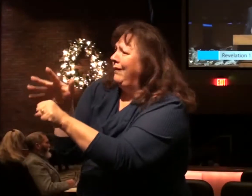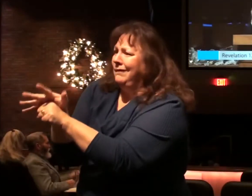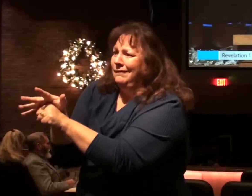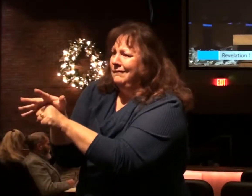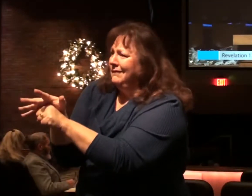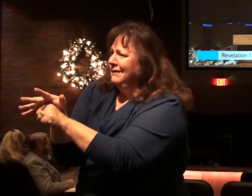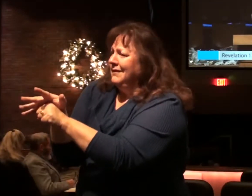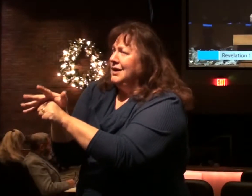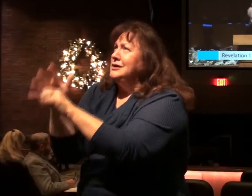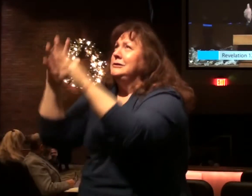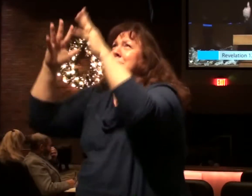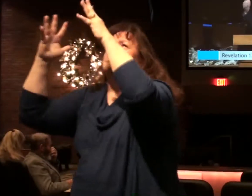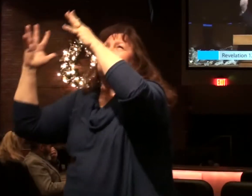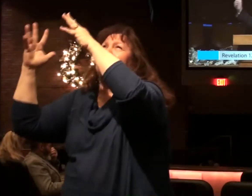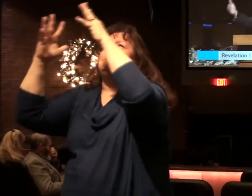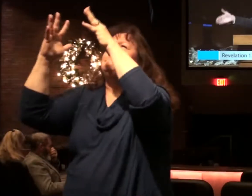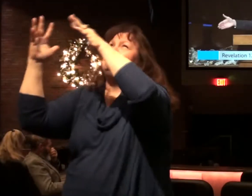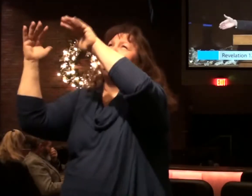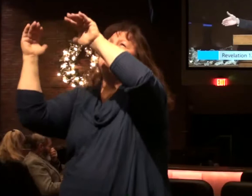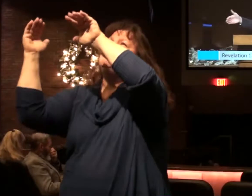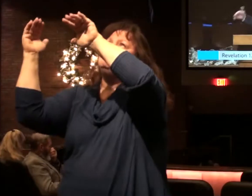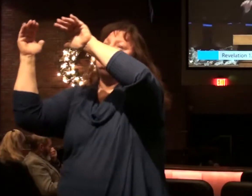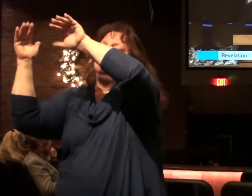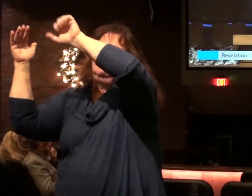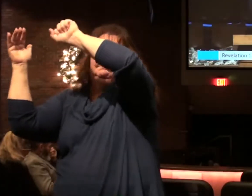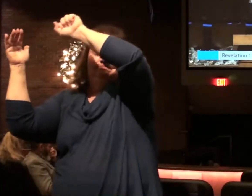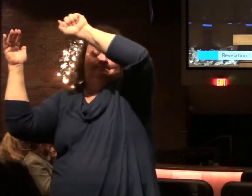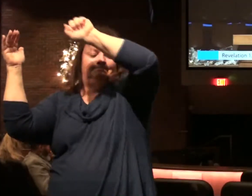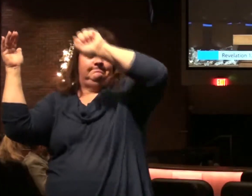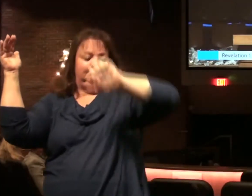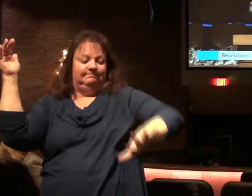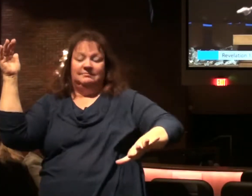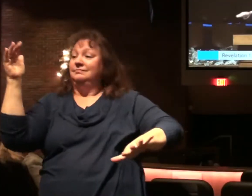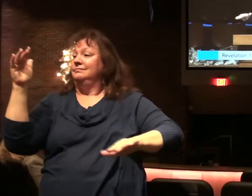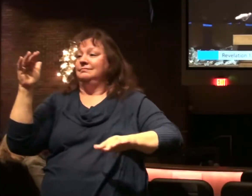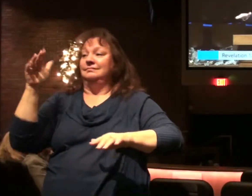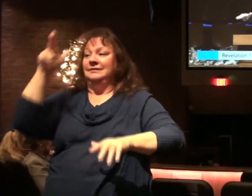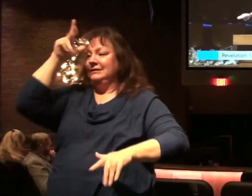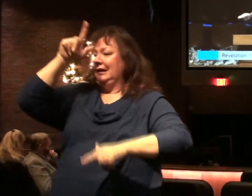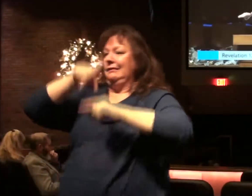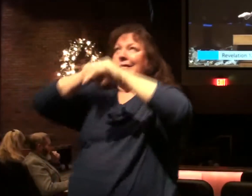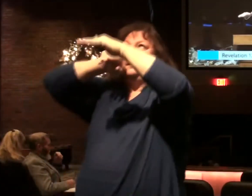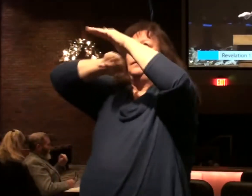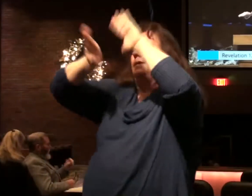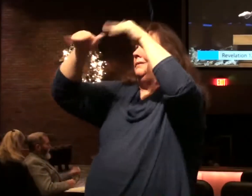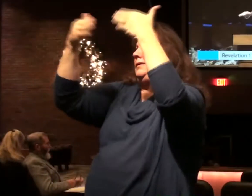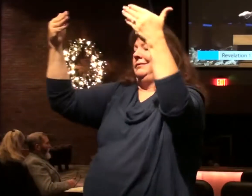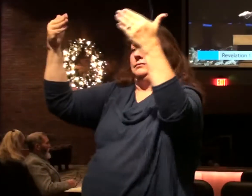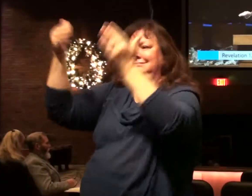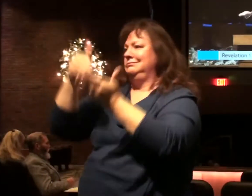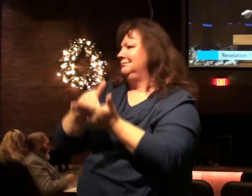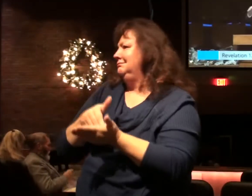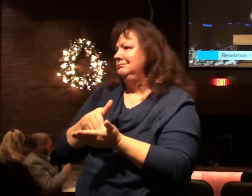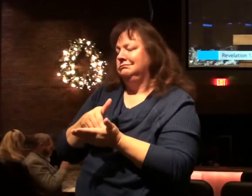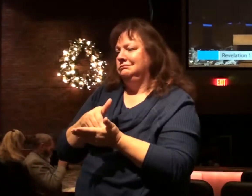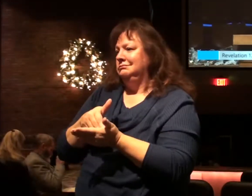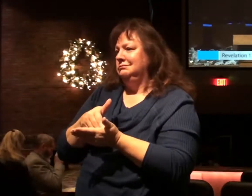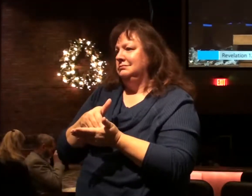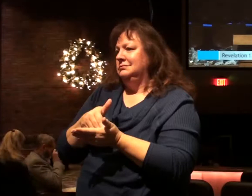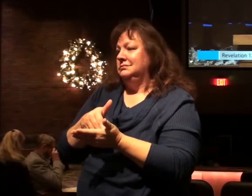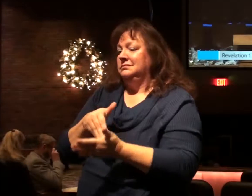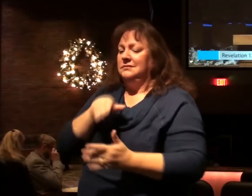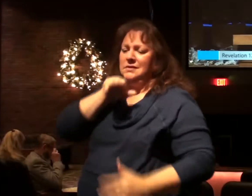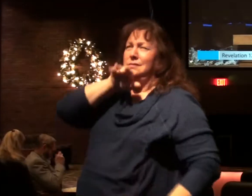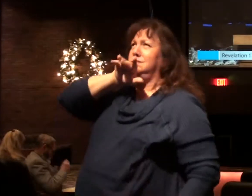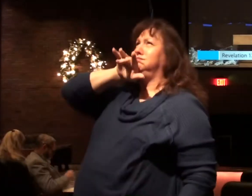longer a place found for them in heaven. So he loses his access to heaven. The great